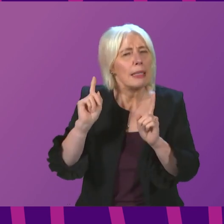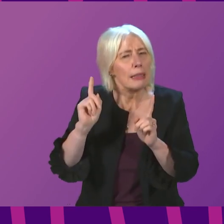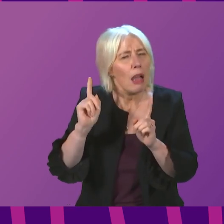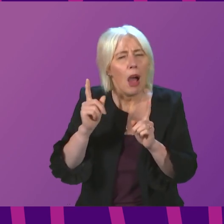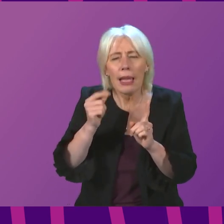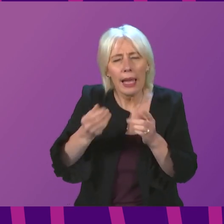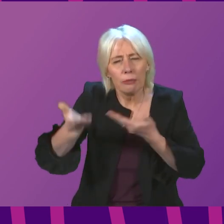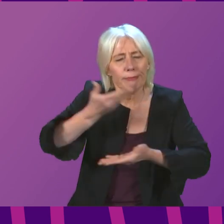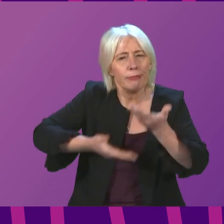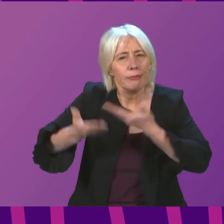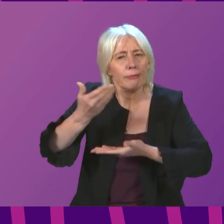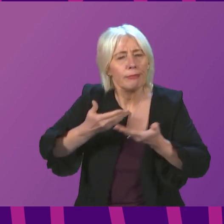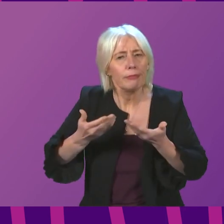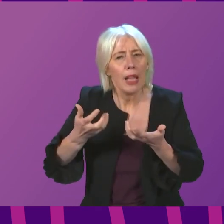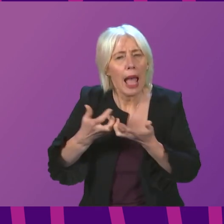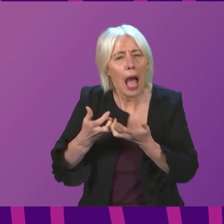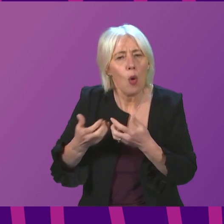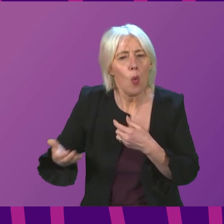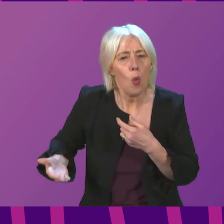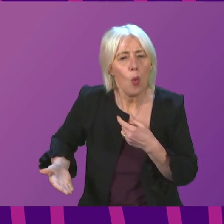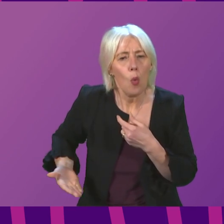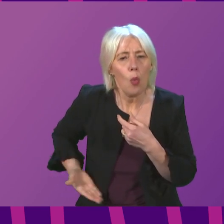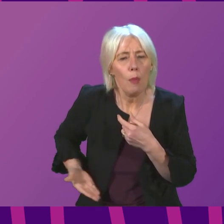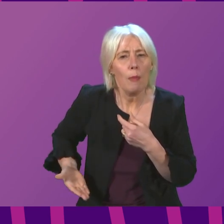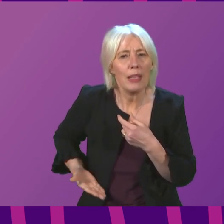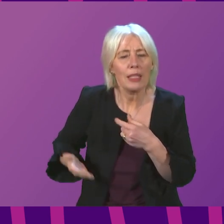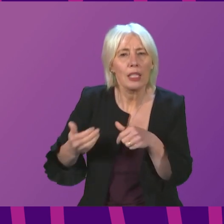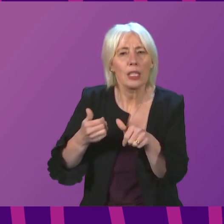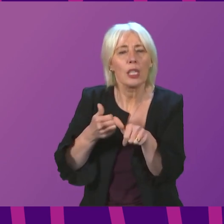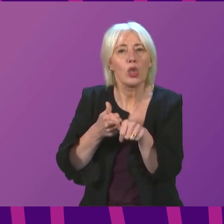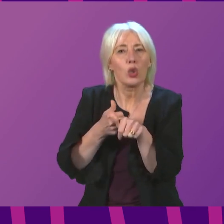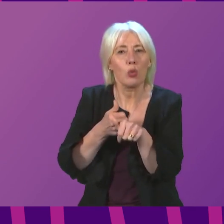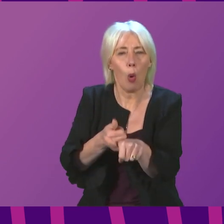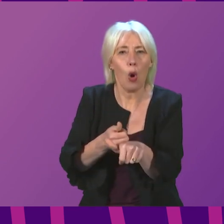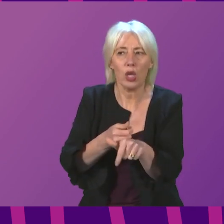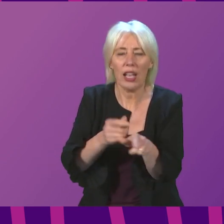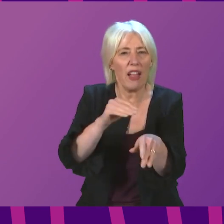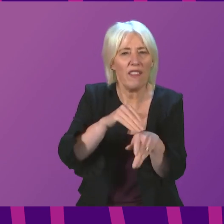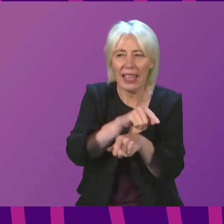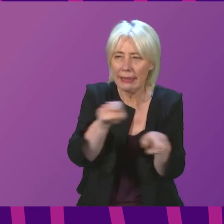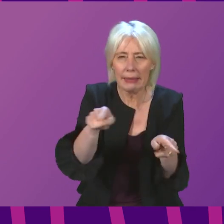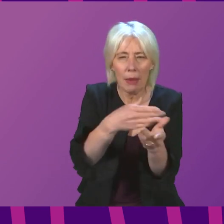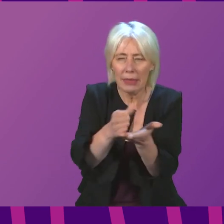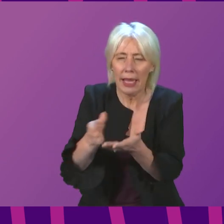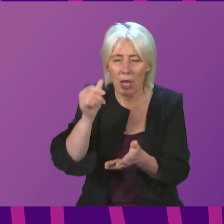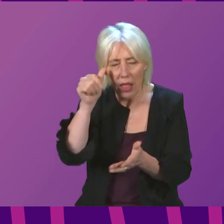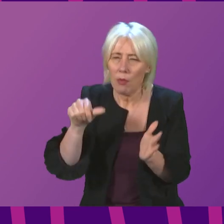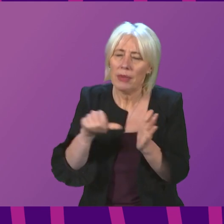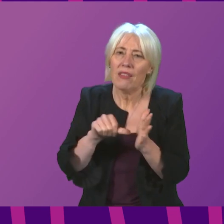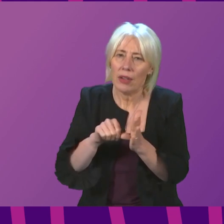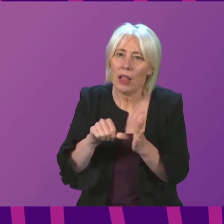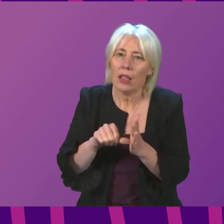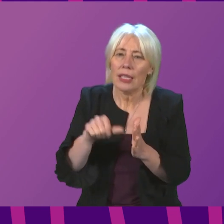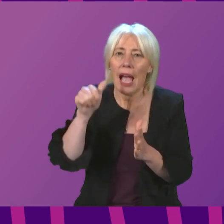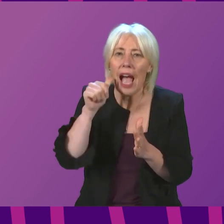about how business support has become in sectors. It strikes me that incredibly difficult. Even